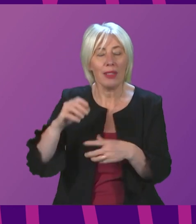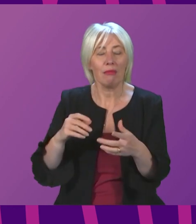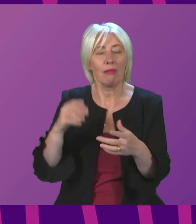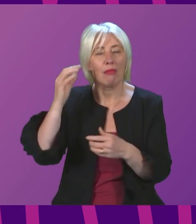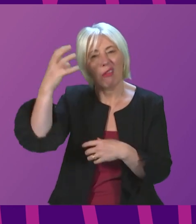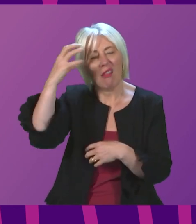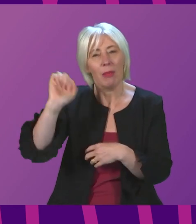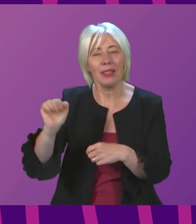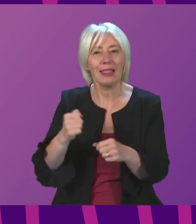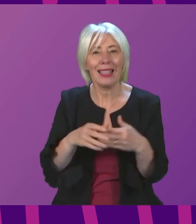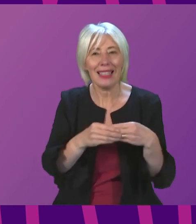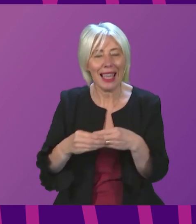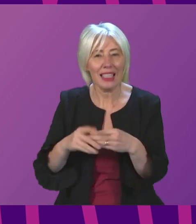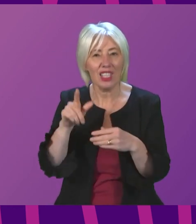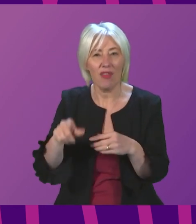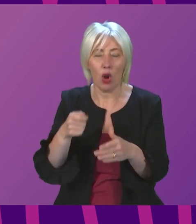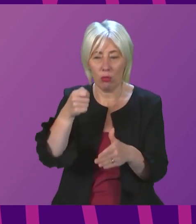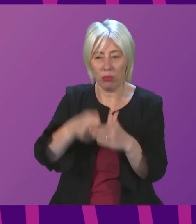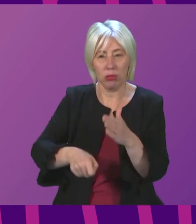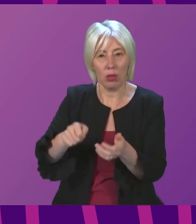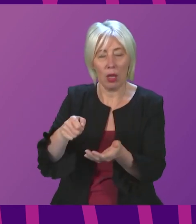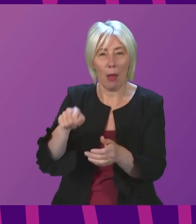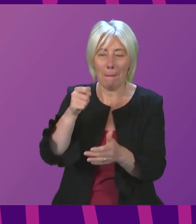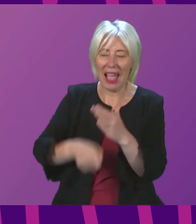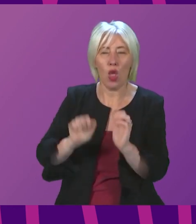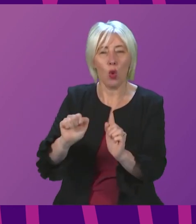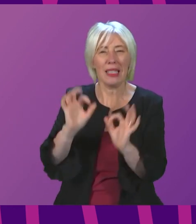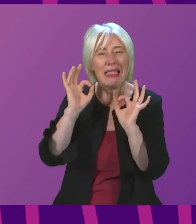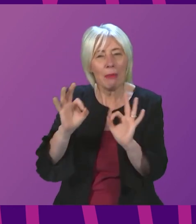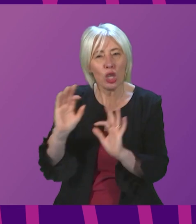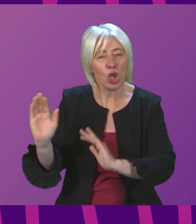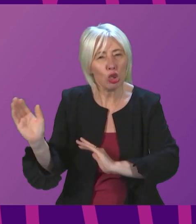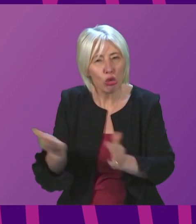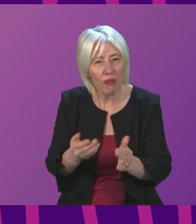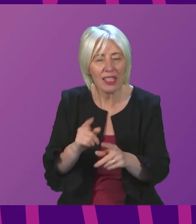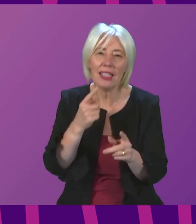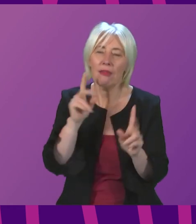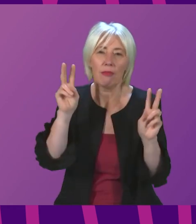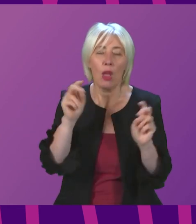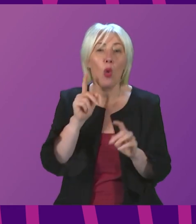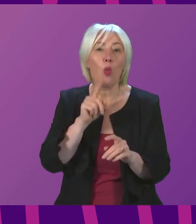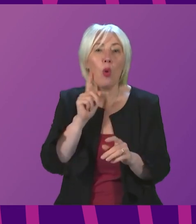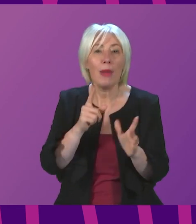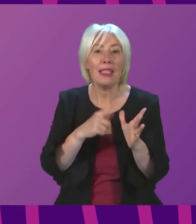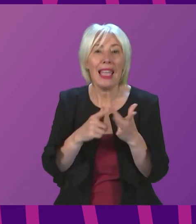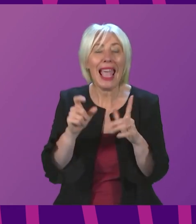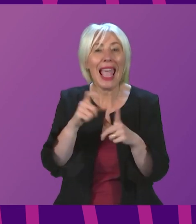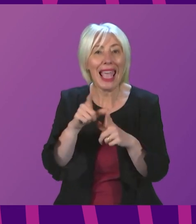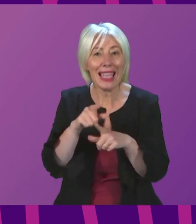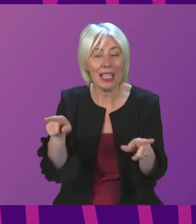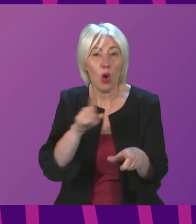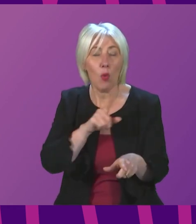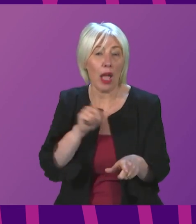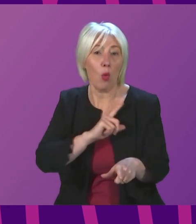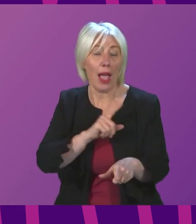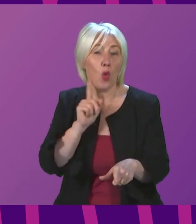funding is secure for the specialist support services, such as provided by women's aid, as so many survivors rely on